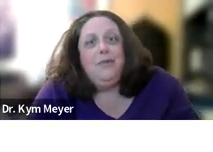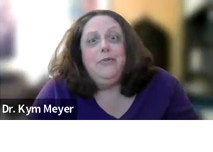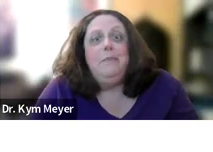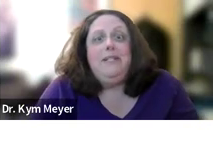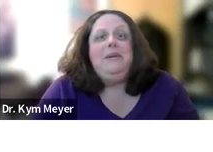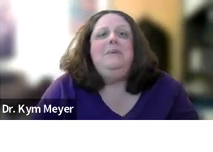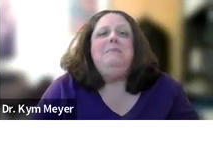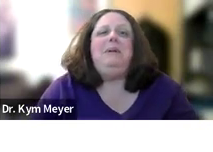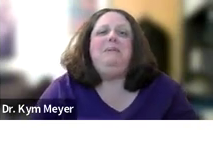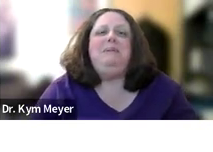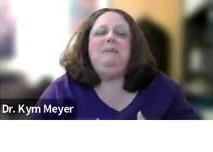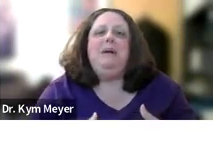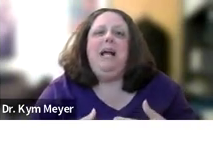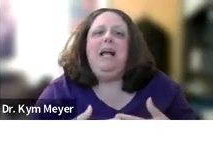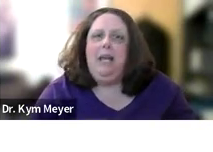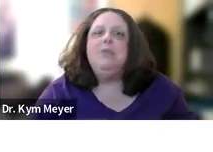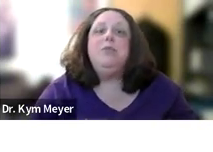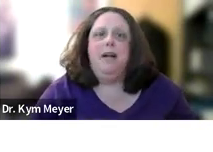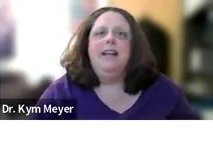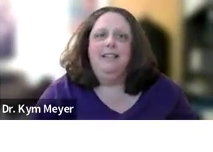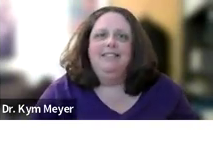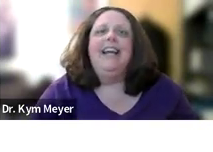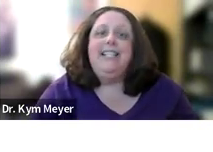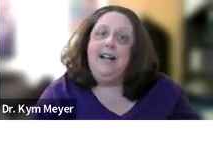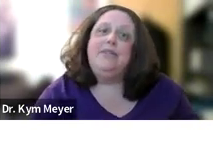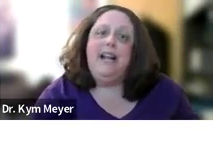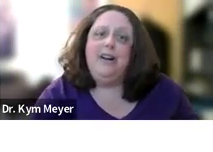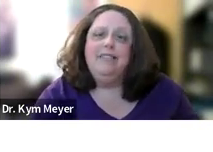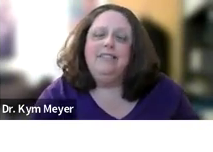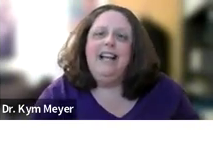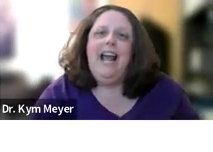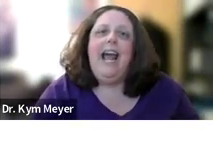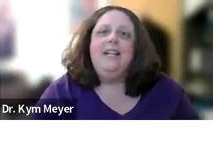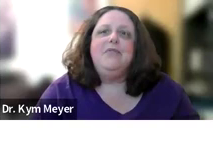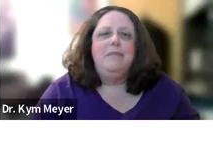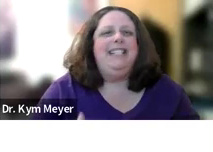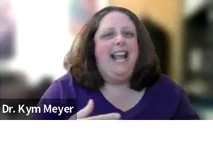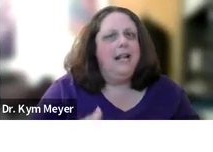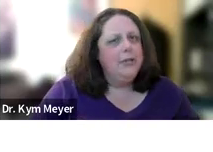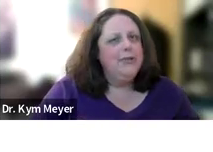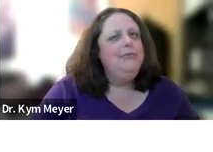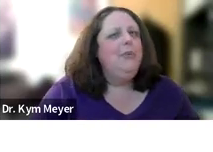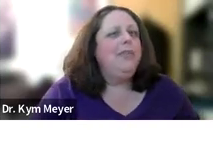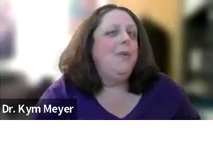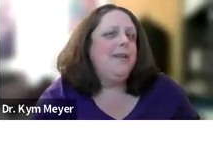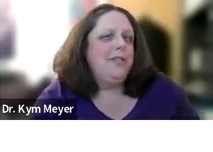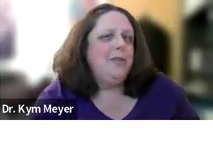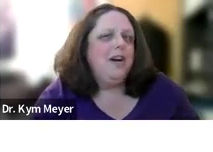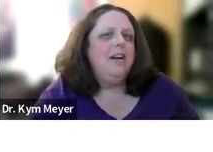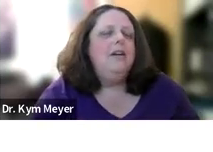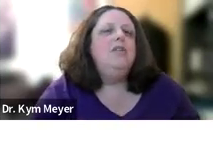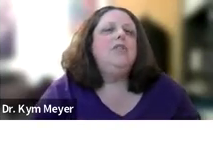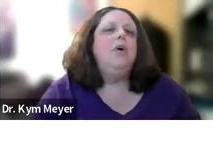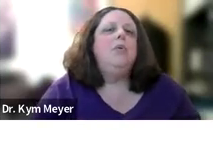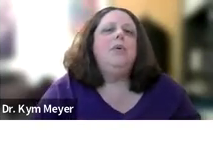Essentially, they were trumpets. But he was responding like he did understand her. And from his answers, you knew what the questions